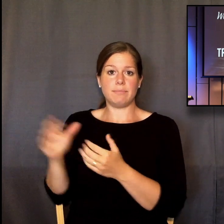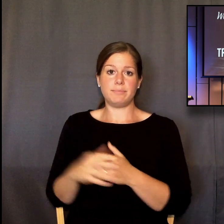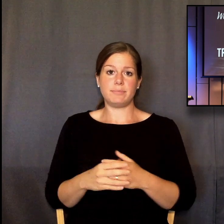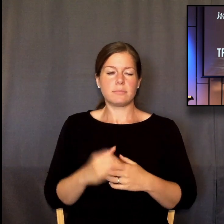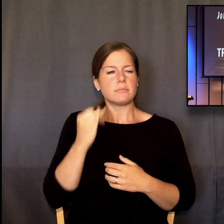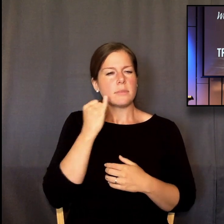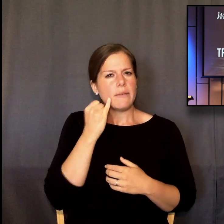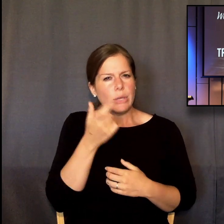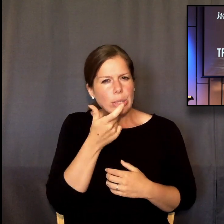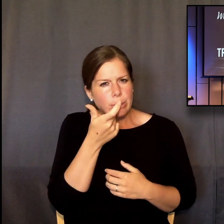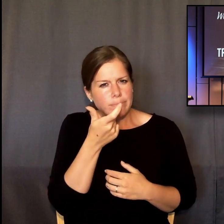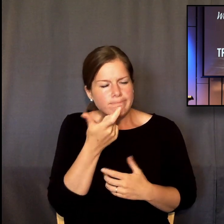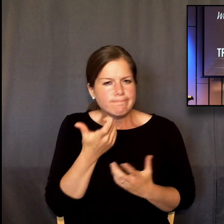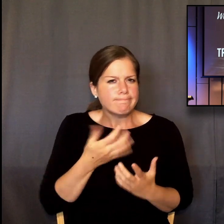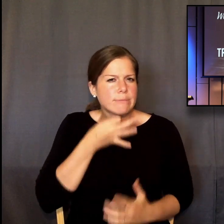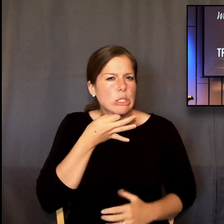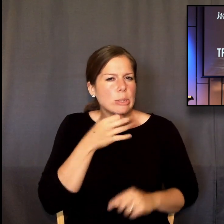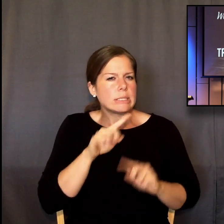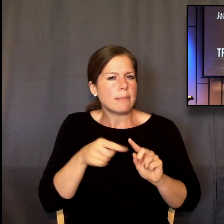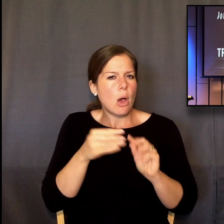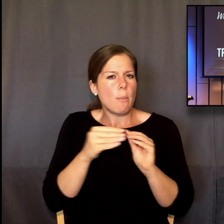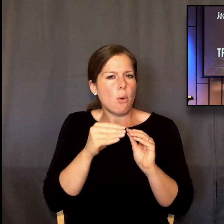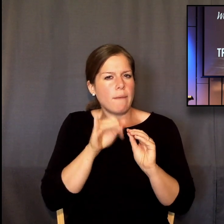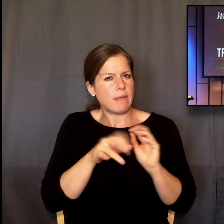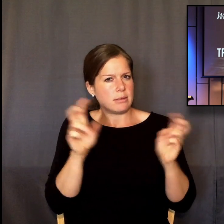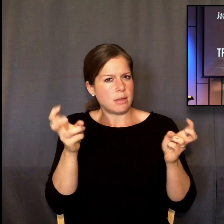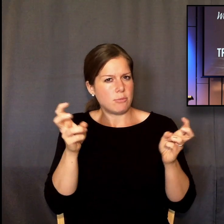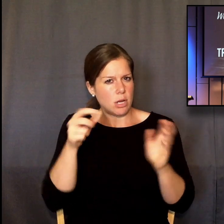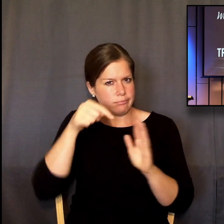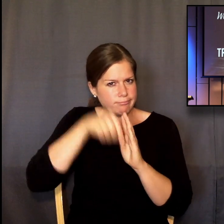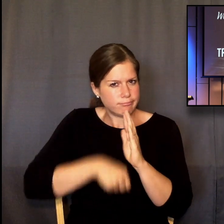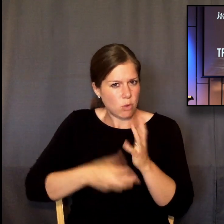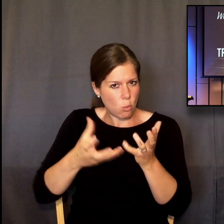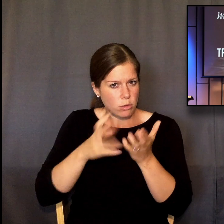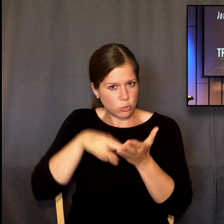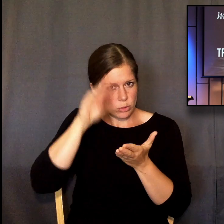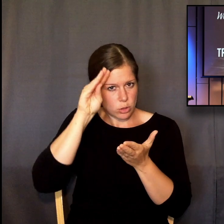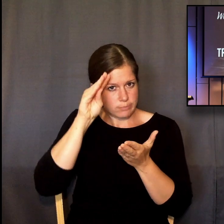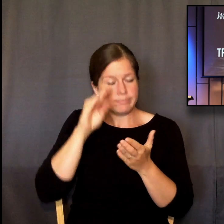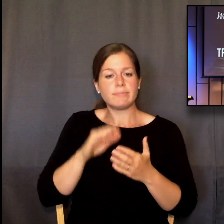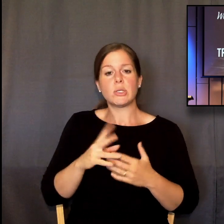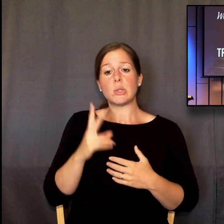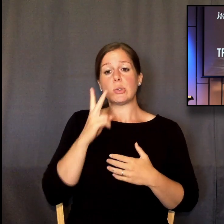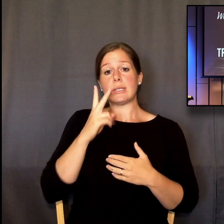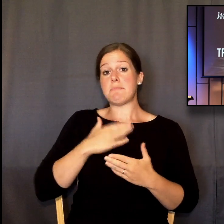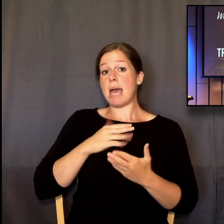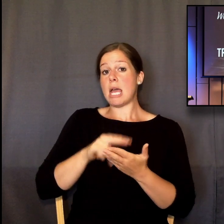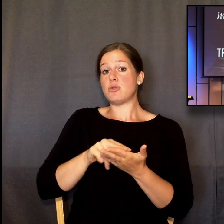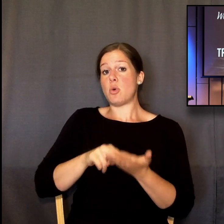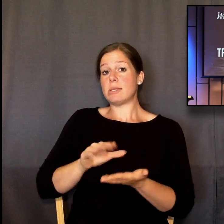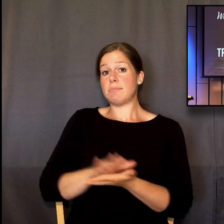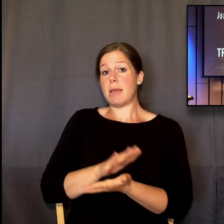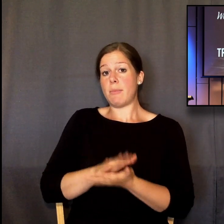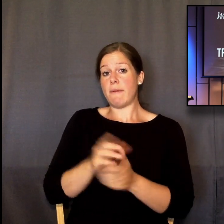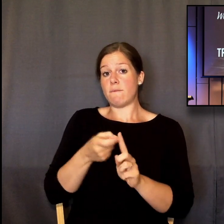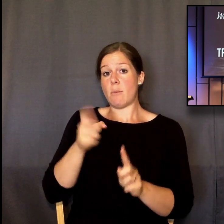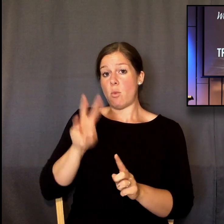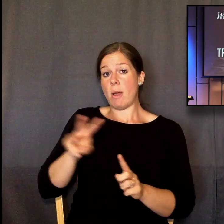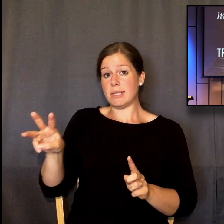this subject, if you, if you want to know more, you want to dig deeper on this, check out the books that I recommend. Just, just download the, the,